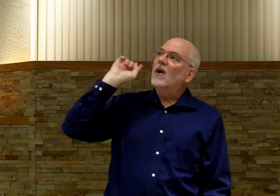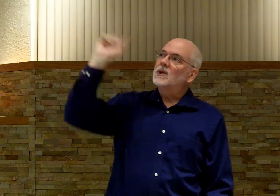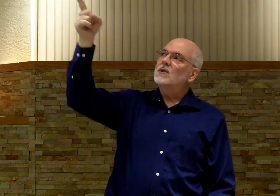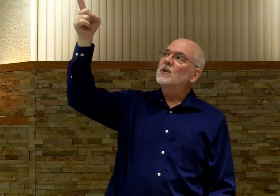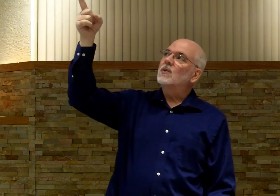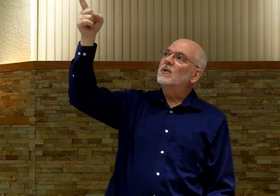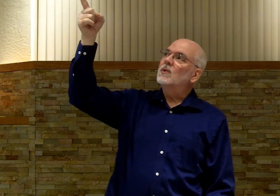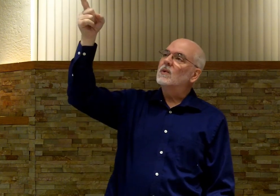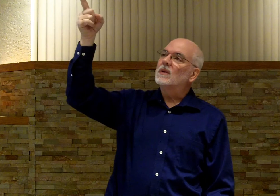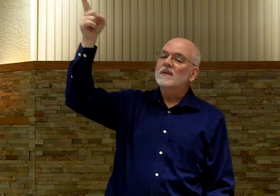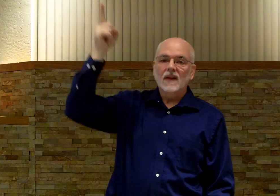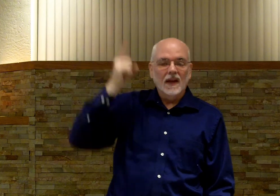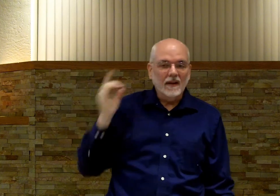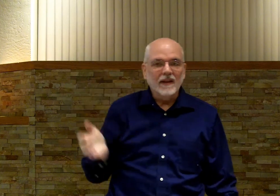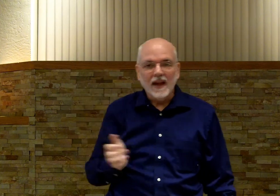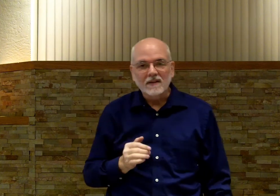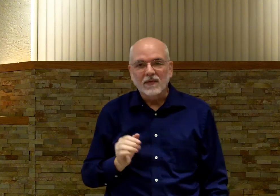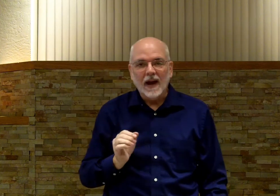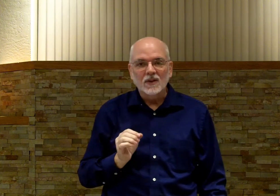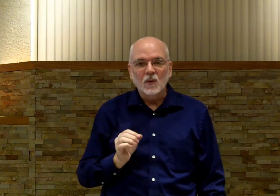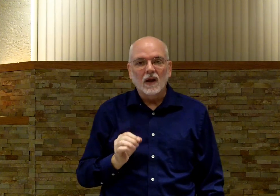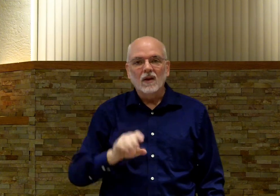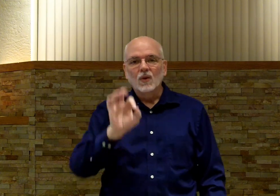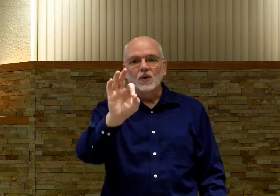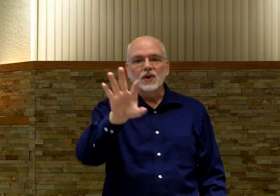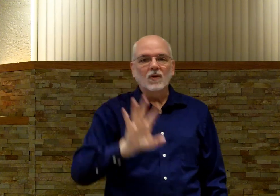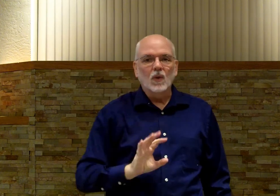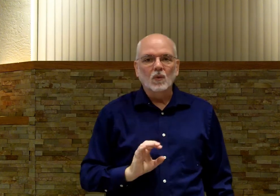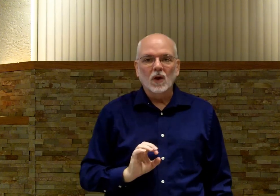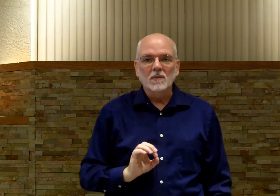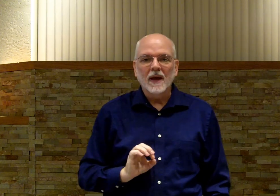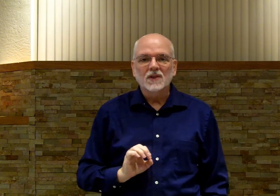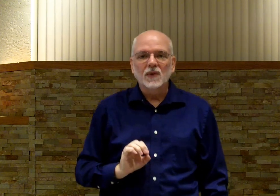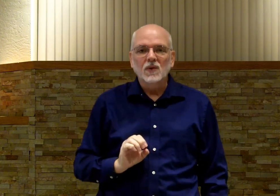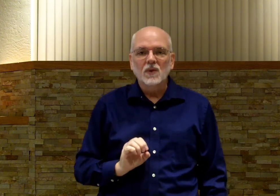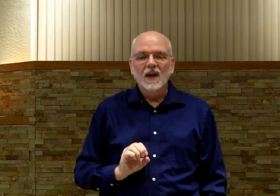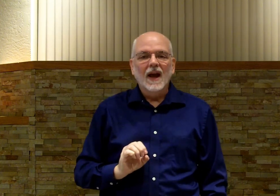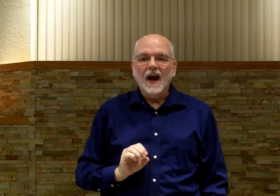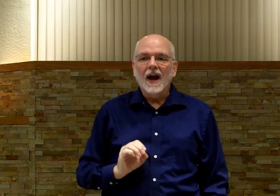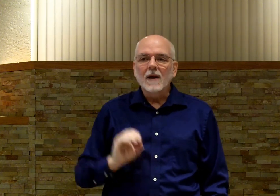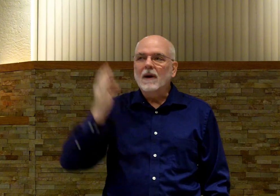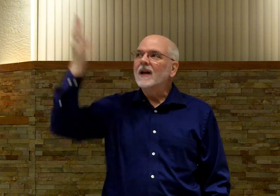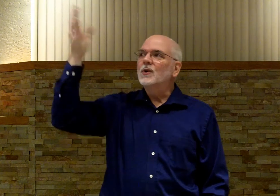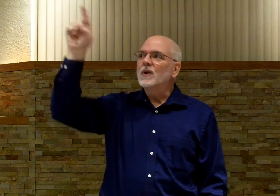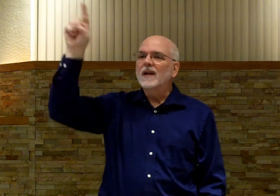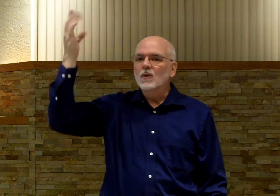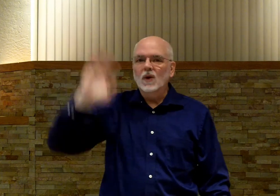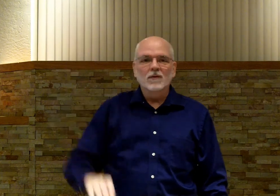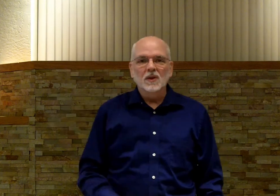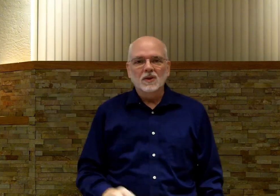also do you. And that's a fact as well. Whichever one works best for you. I might do either one of them in the